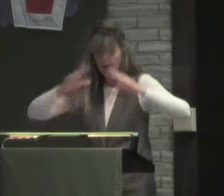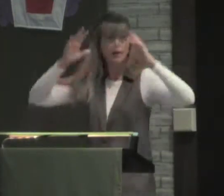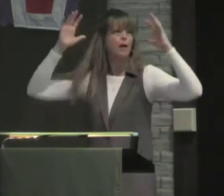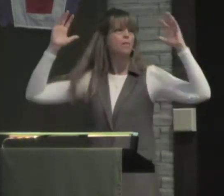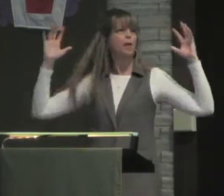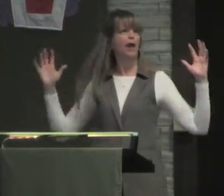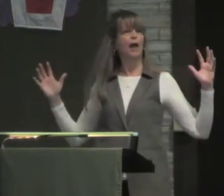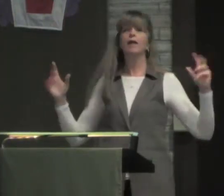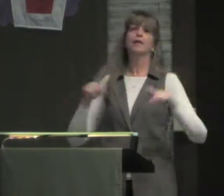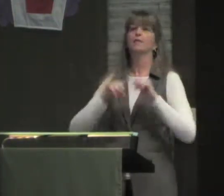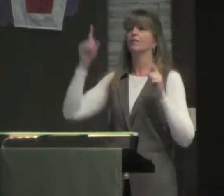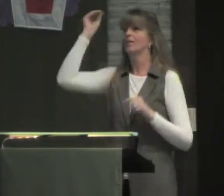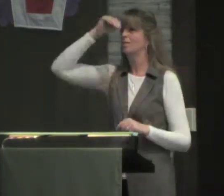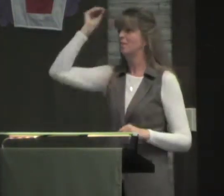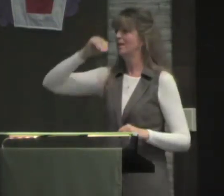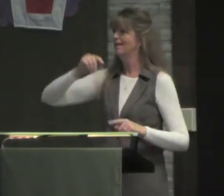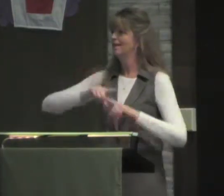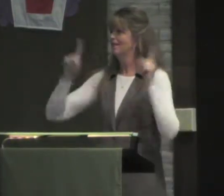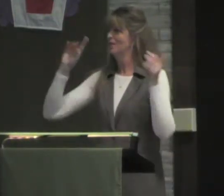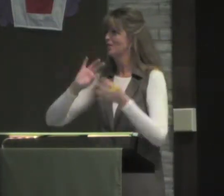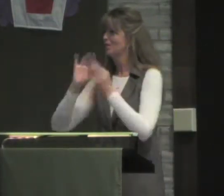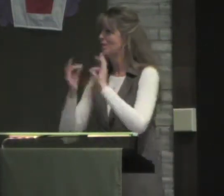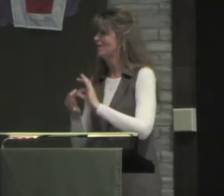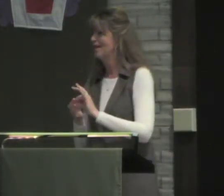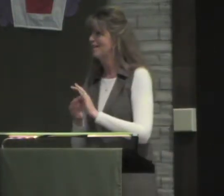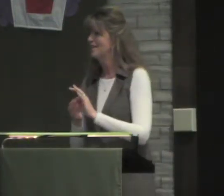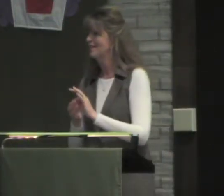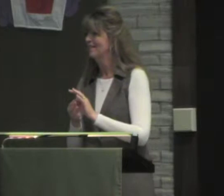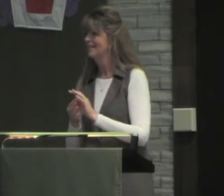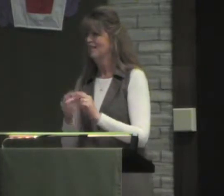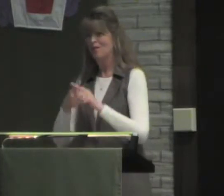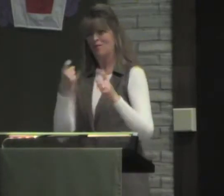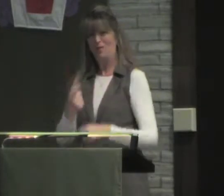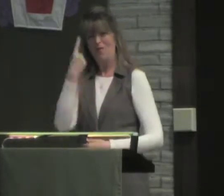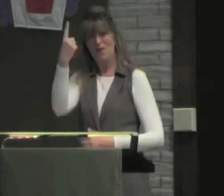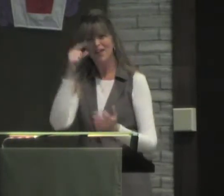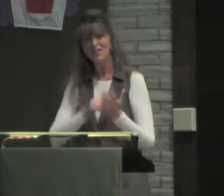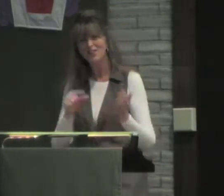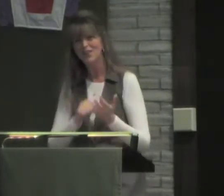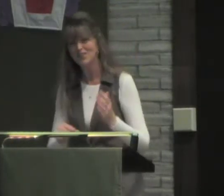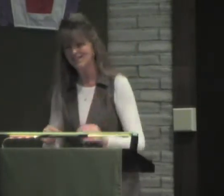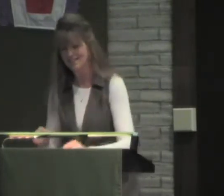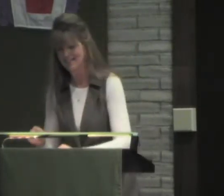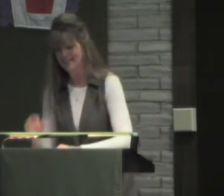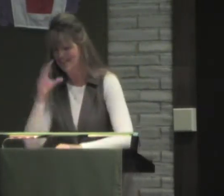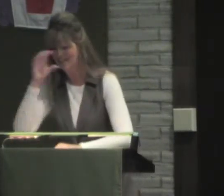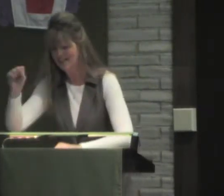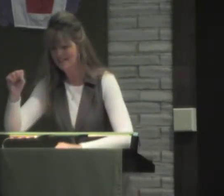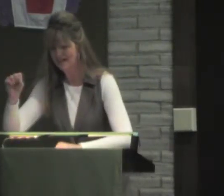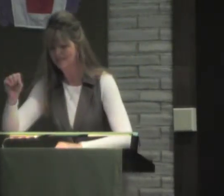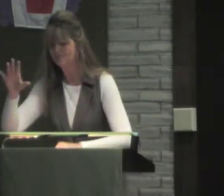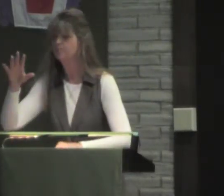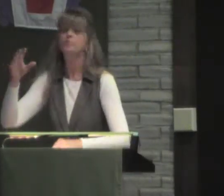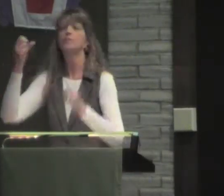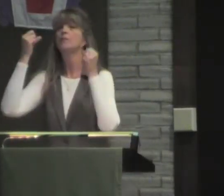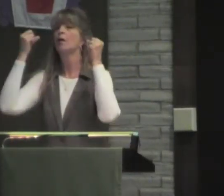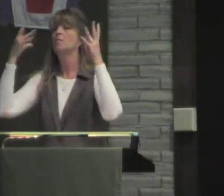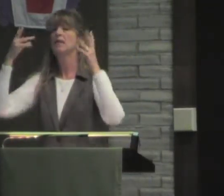when we look at one verse, and then back away, there can be so many different interpretations